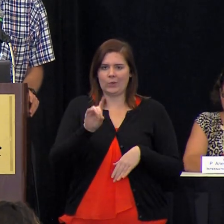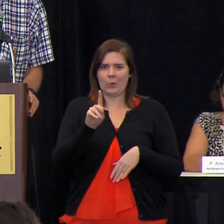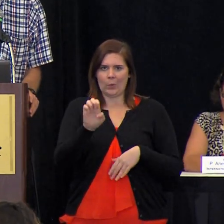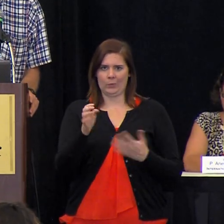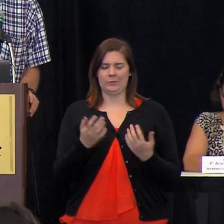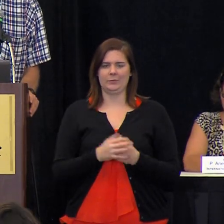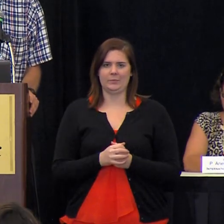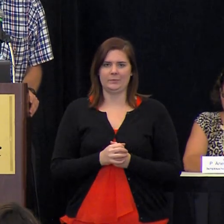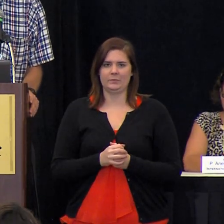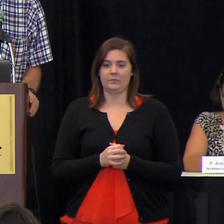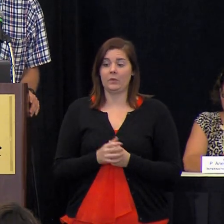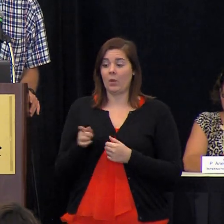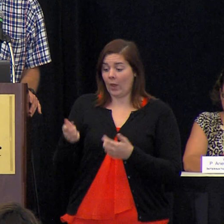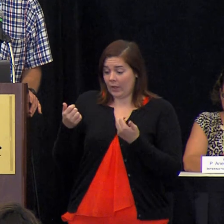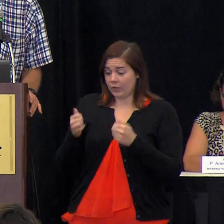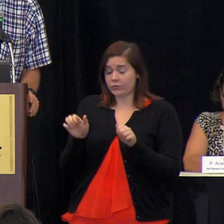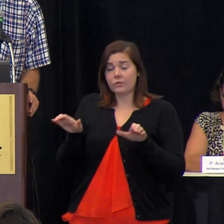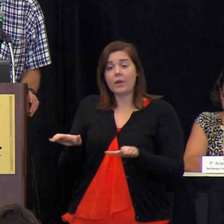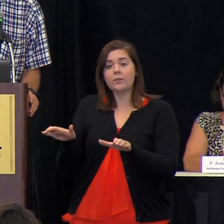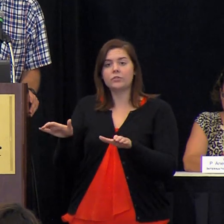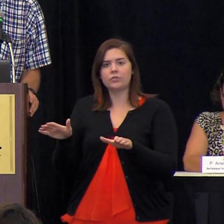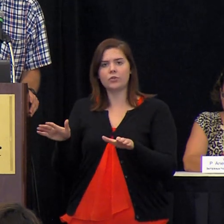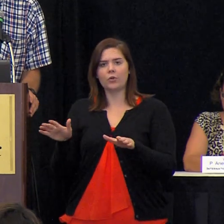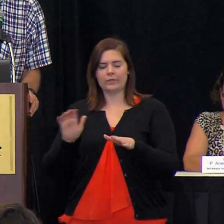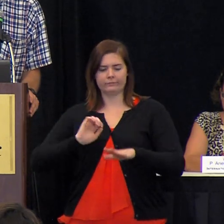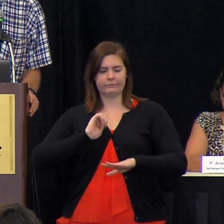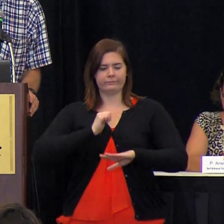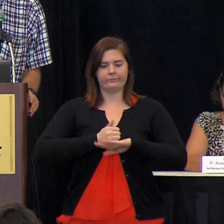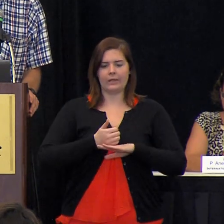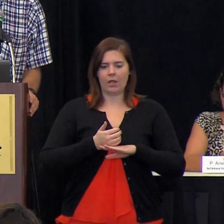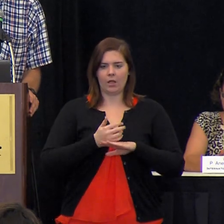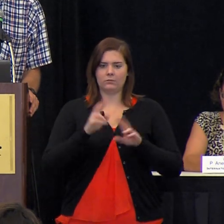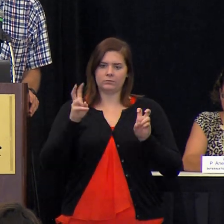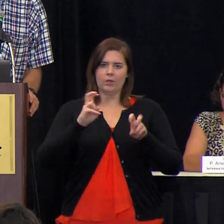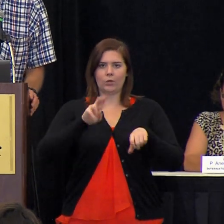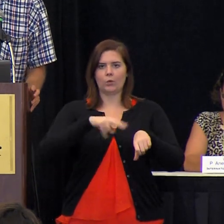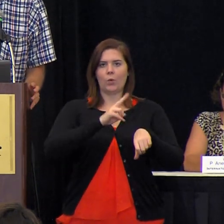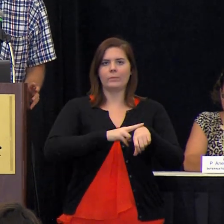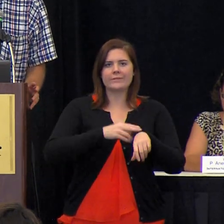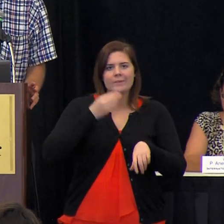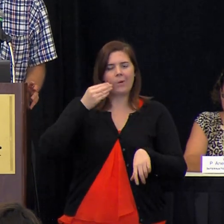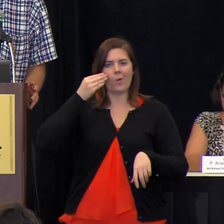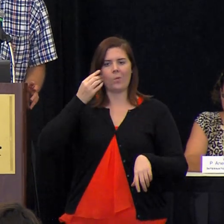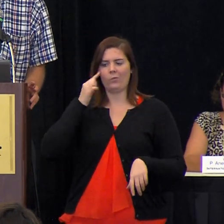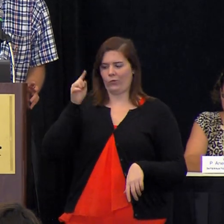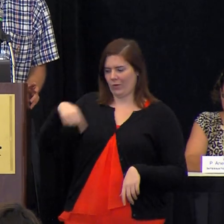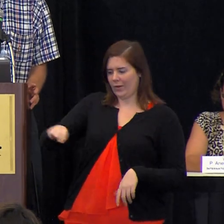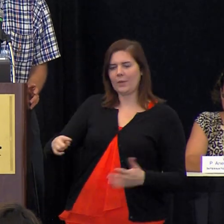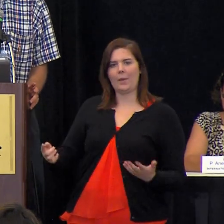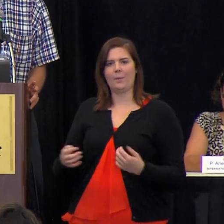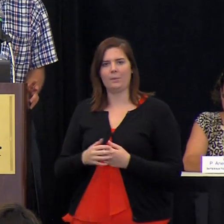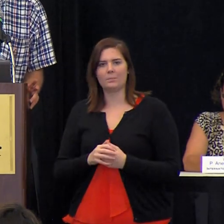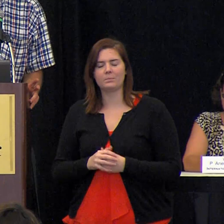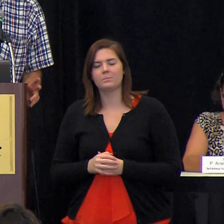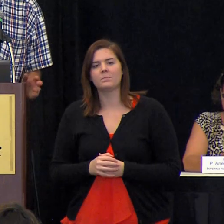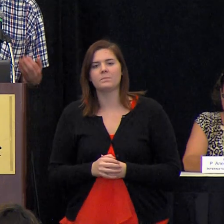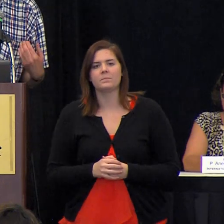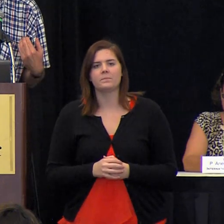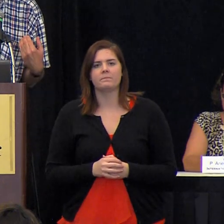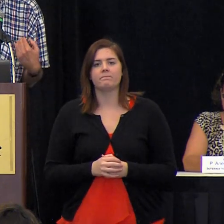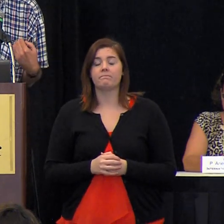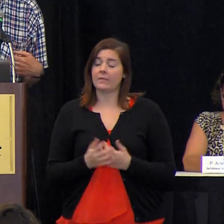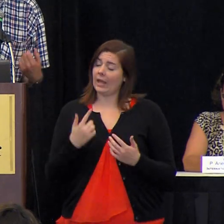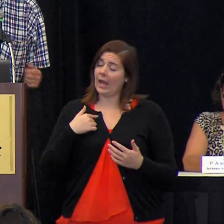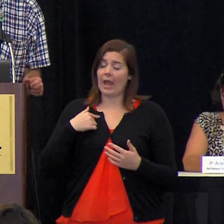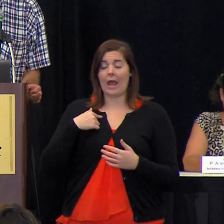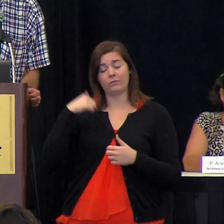what they're trying to do is recreate a sense of normalcy or a sense of home because um you know it i